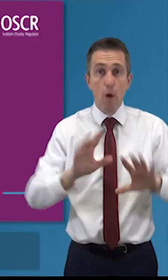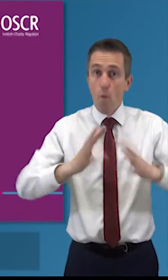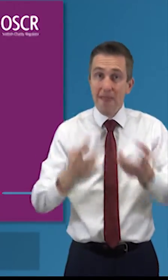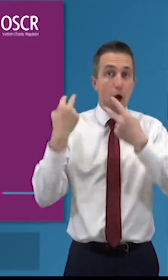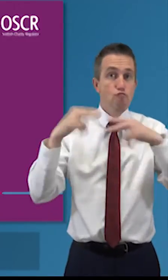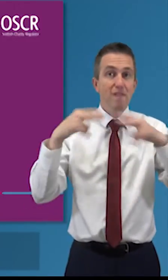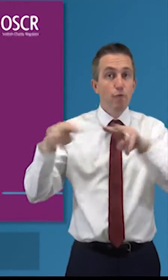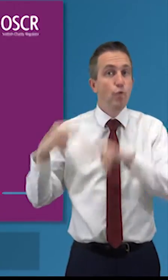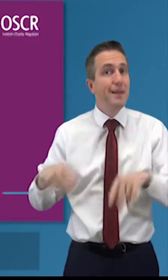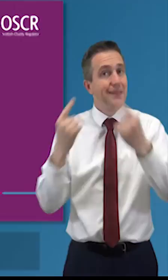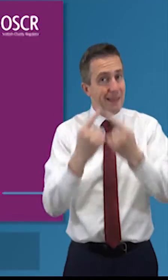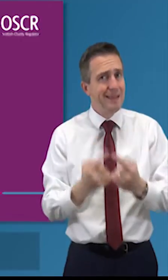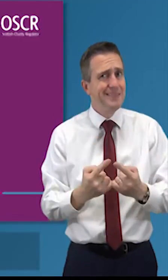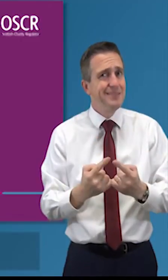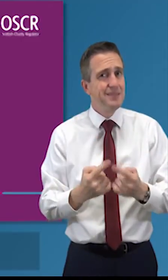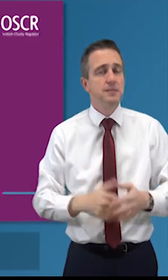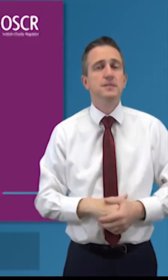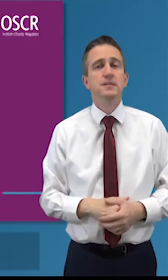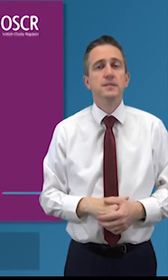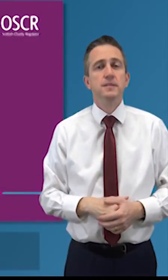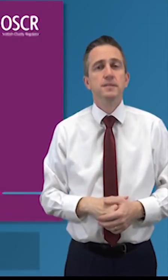things without thinking about things afresh